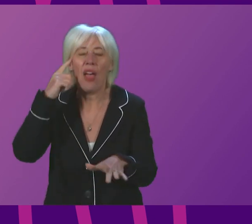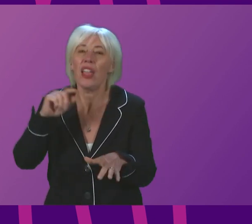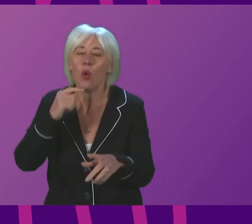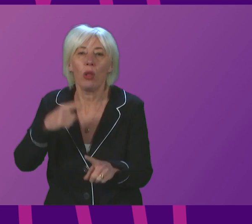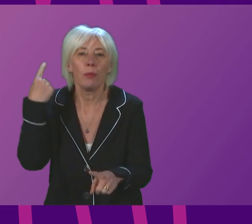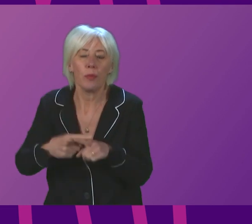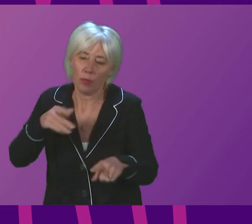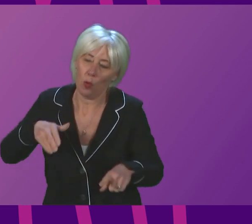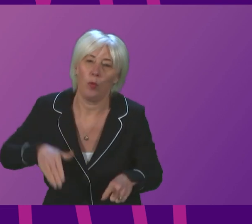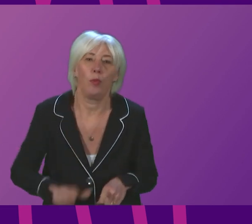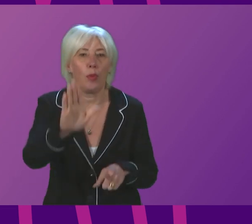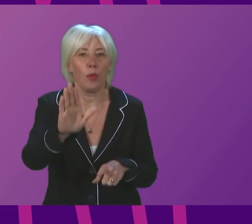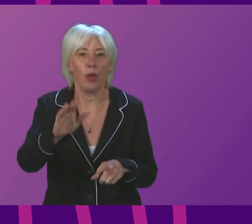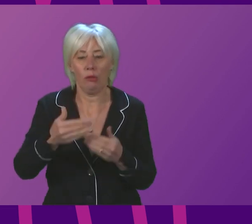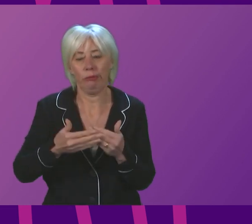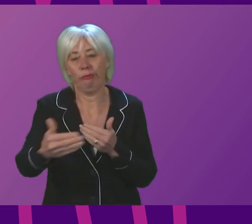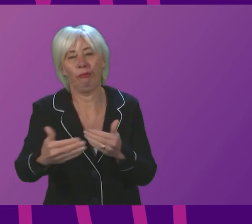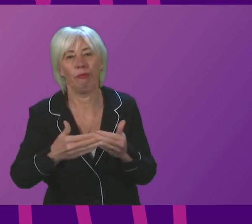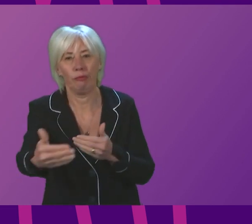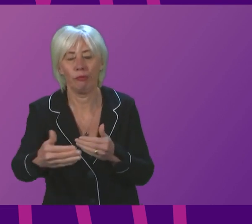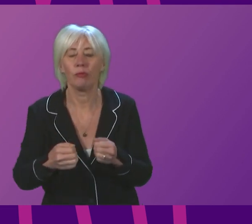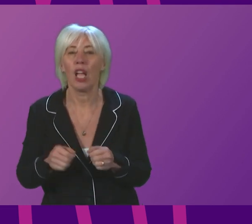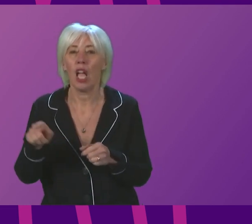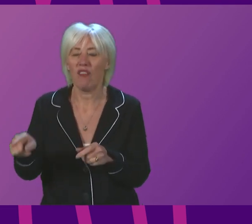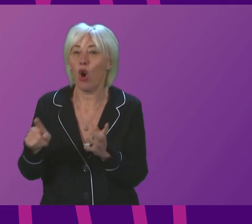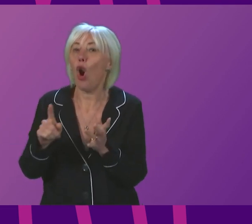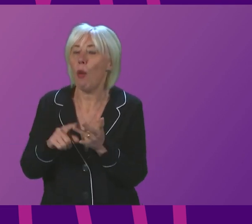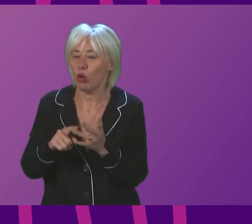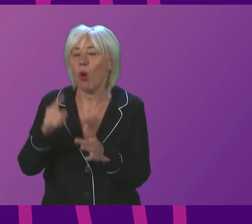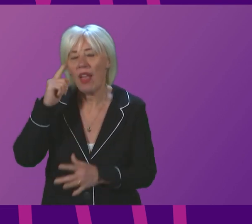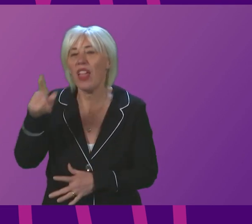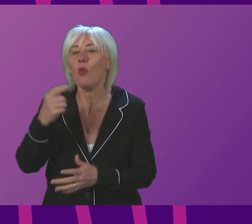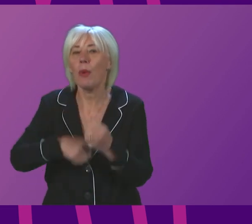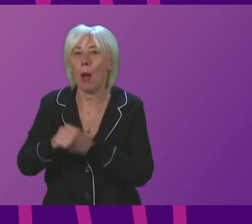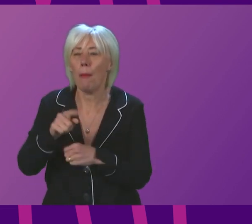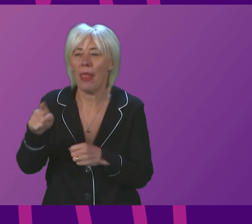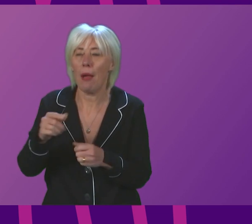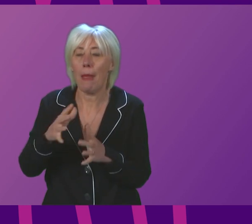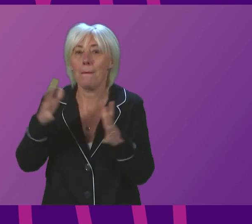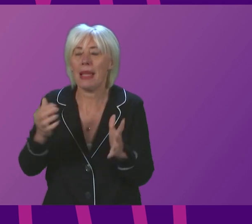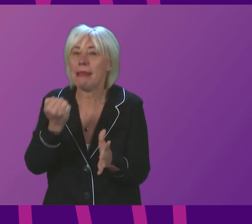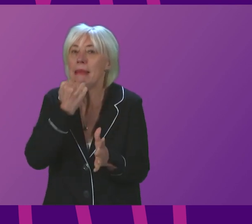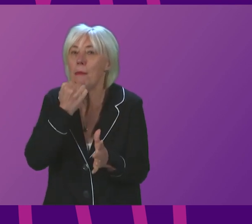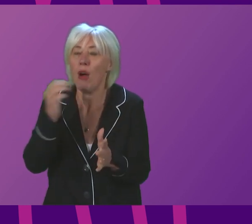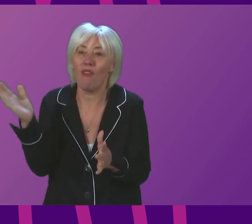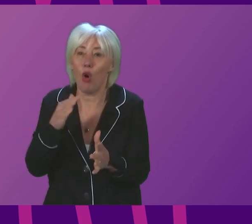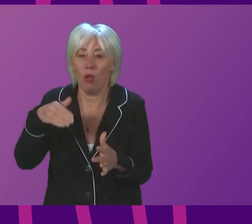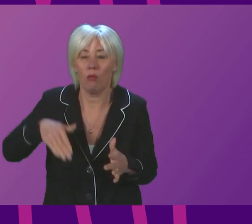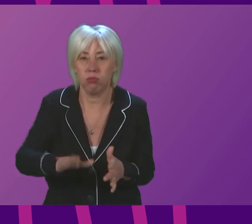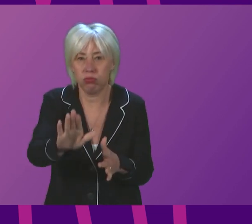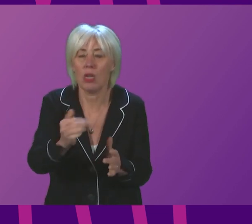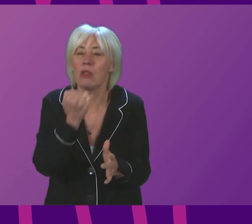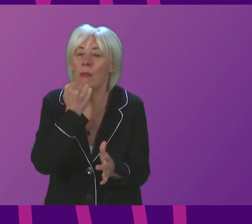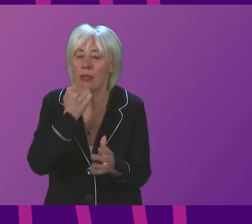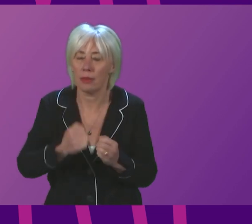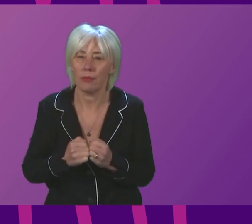rise in cases in the days ahead, and for Omicron to account for a rising share of overall cases. And all